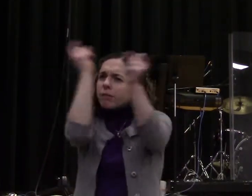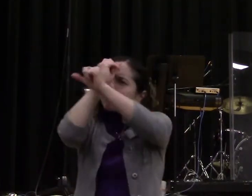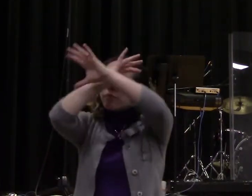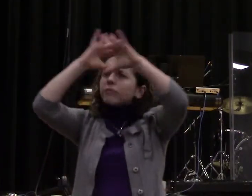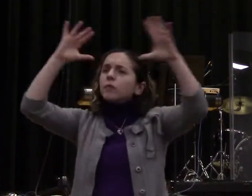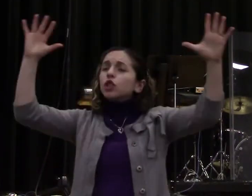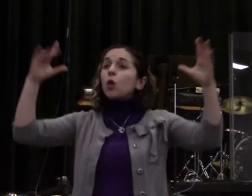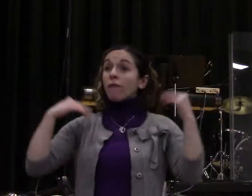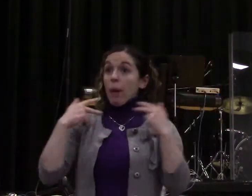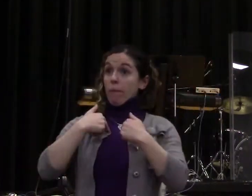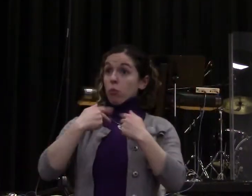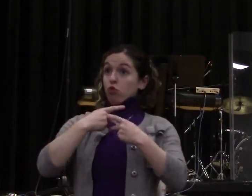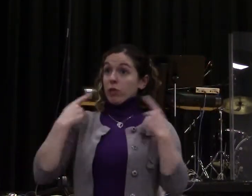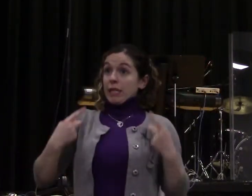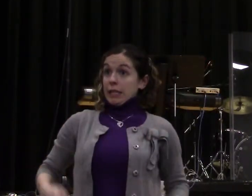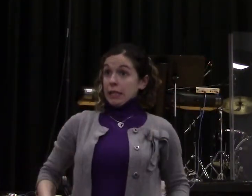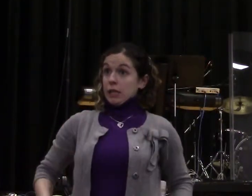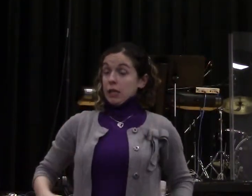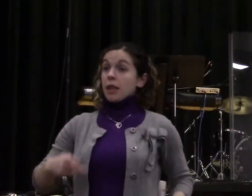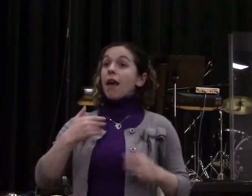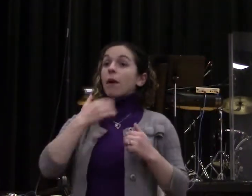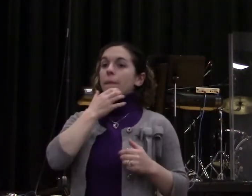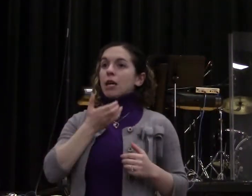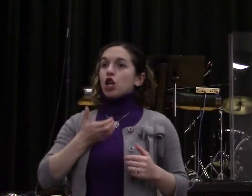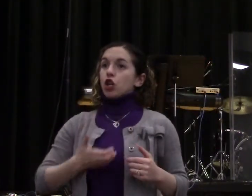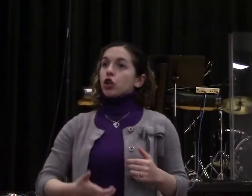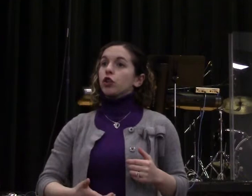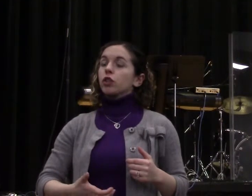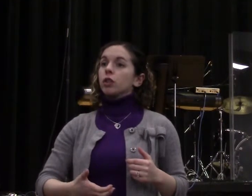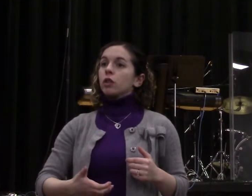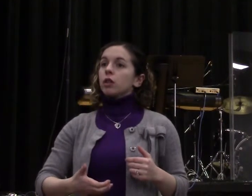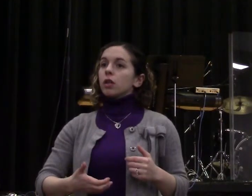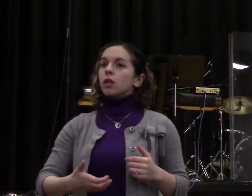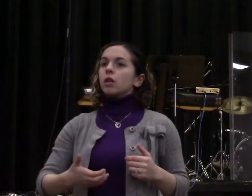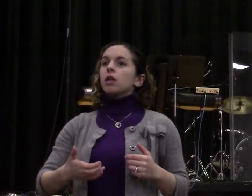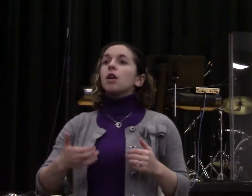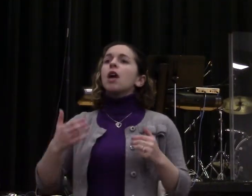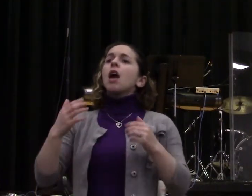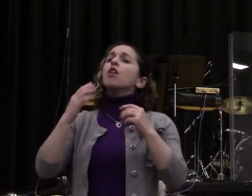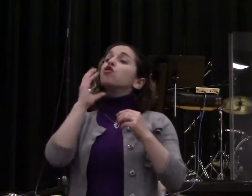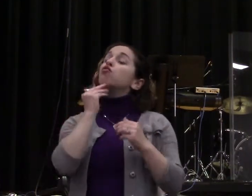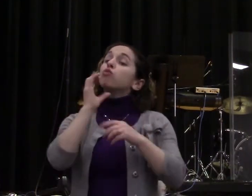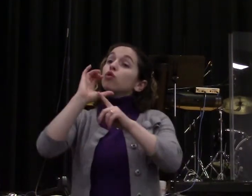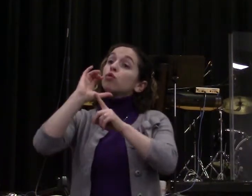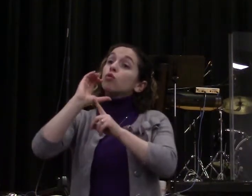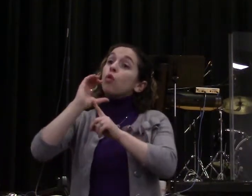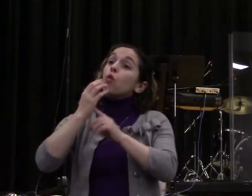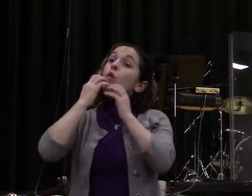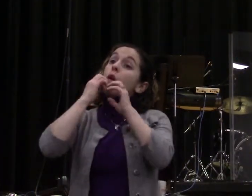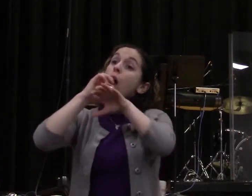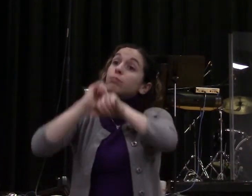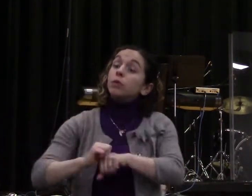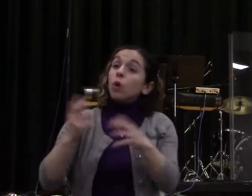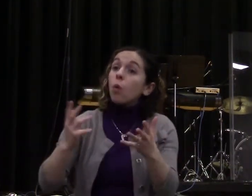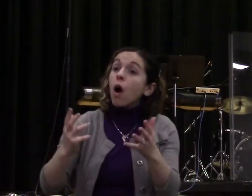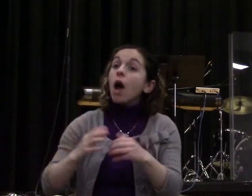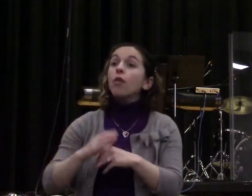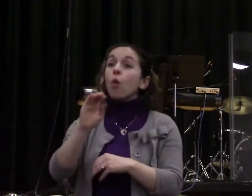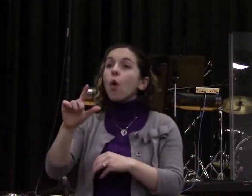And it literally, we're not talking a little dabble, do you? It's talking about, they would pour the vial, the bottle, the flask of oil. And it would come